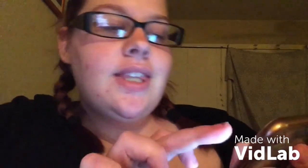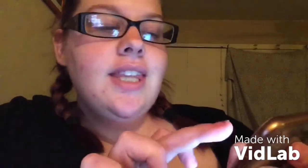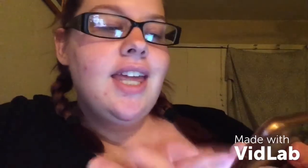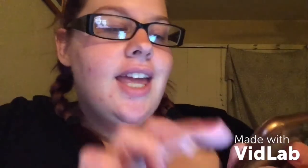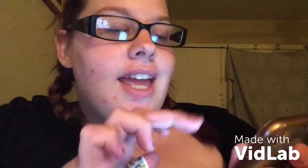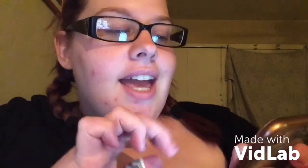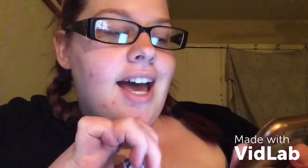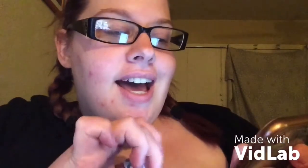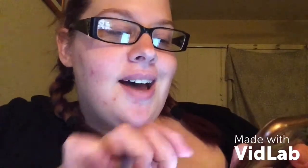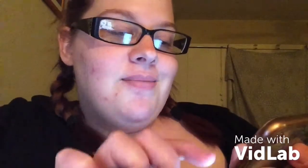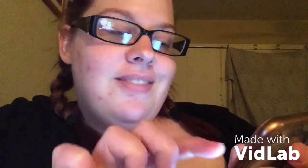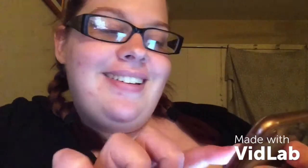Um,